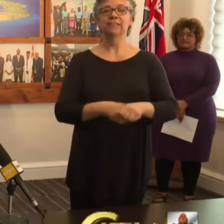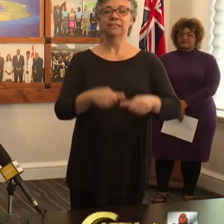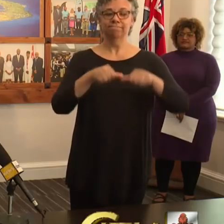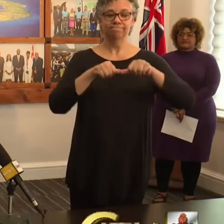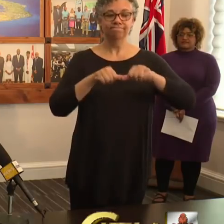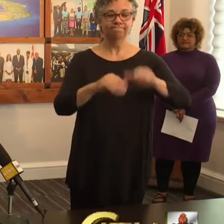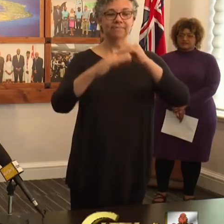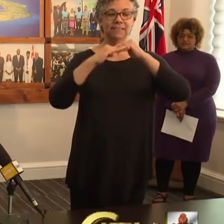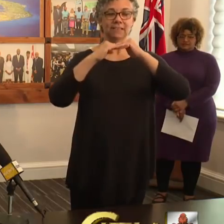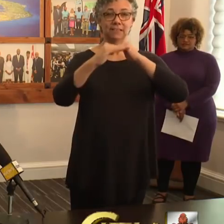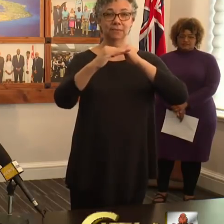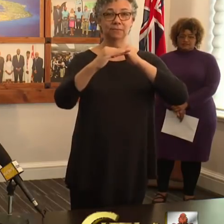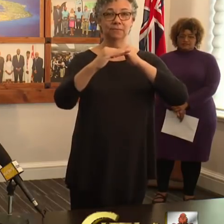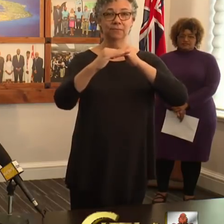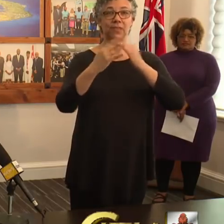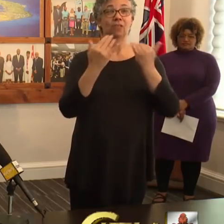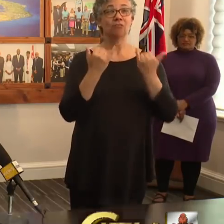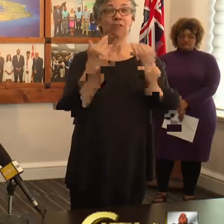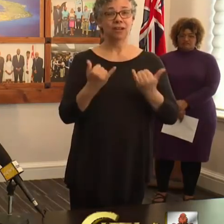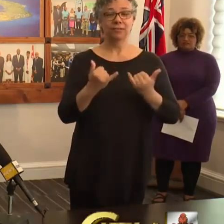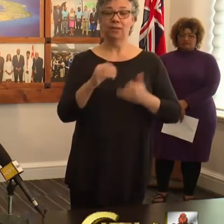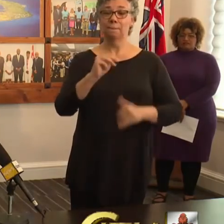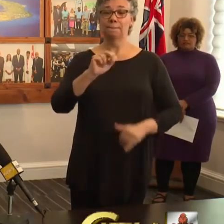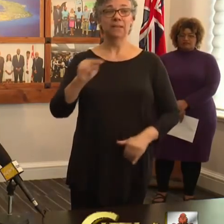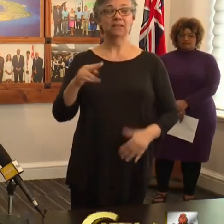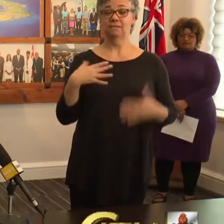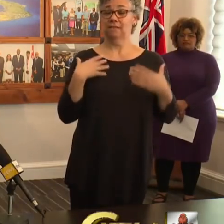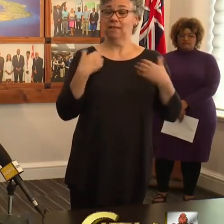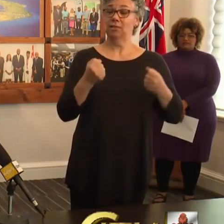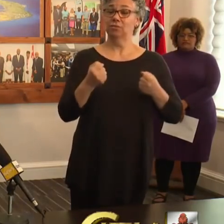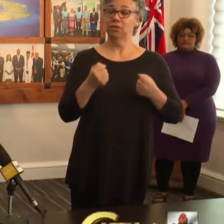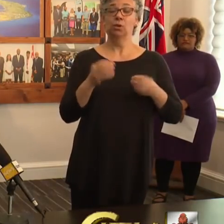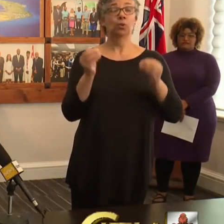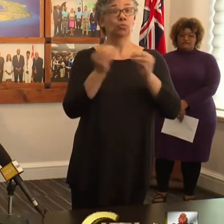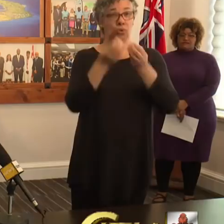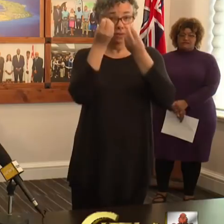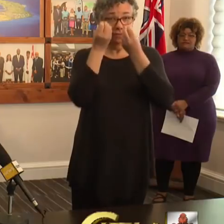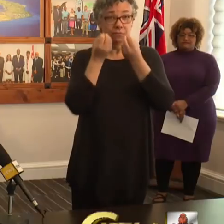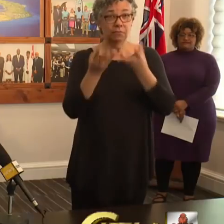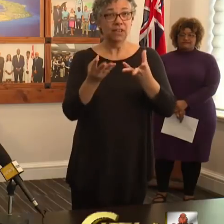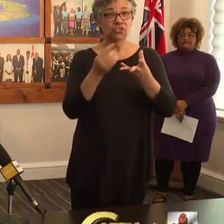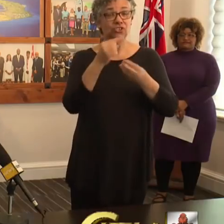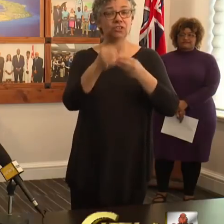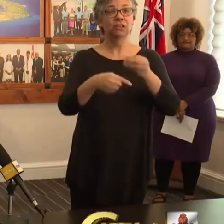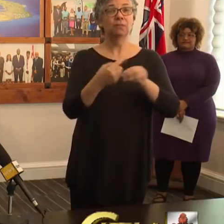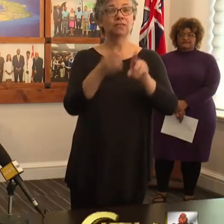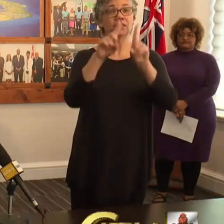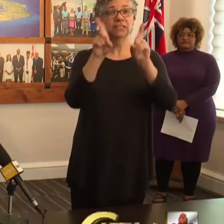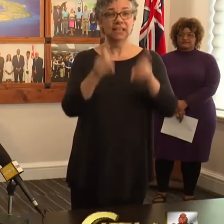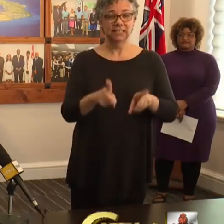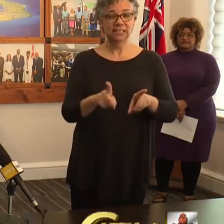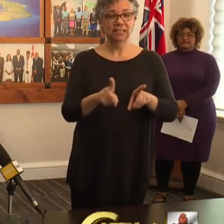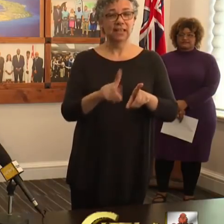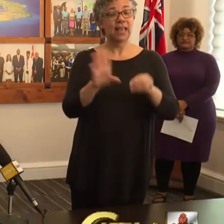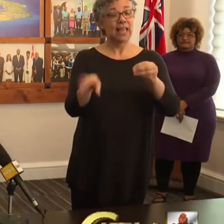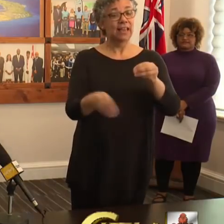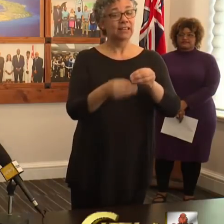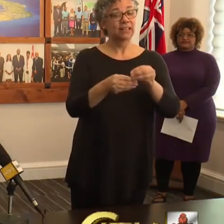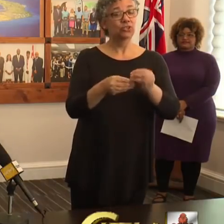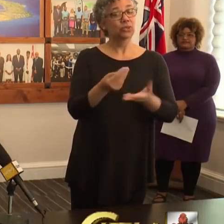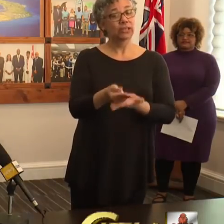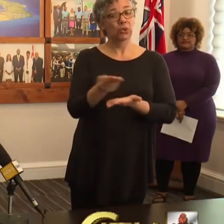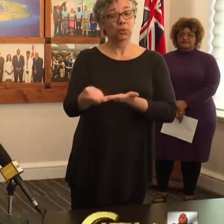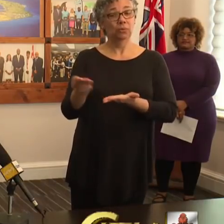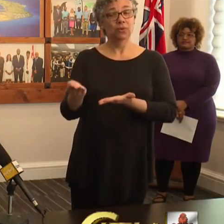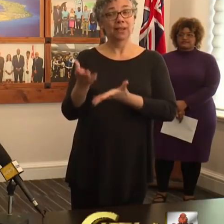At this time, the Minister of Health will provide further details on the testing that is taking place and additional supplies, which we're